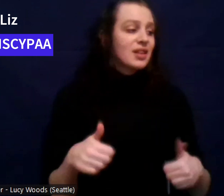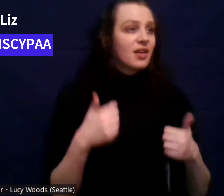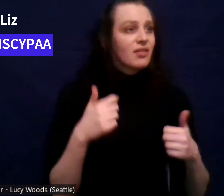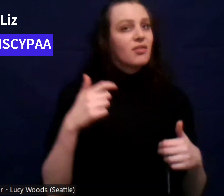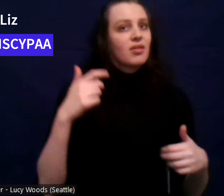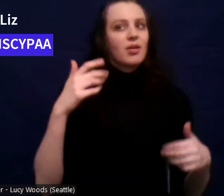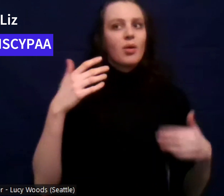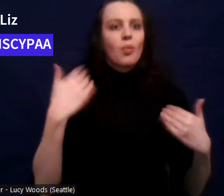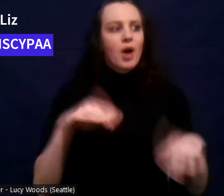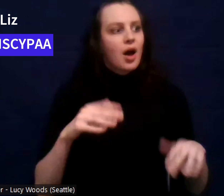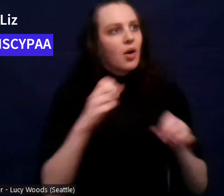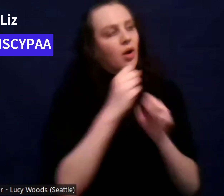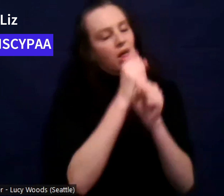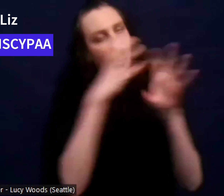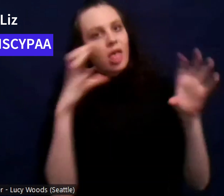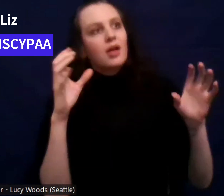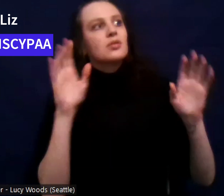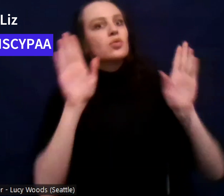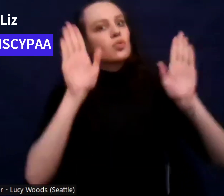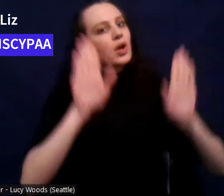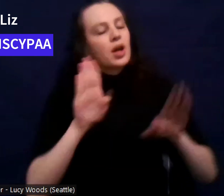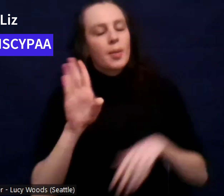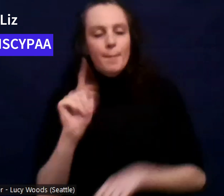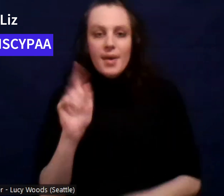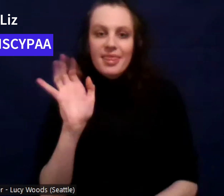but it's actually true. Um,